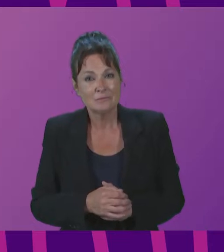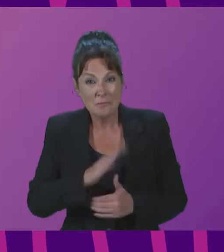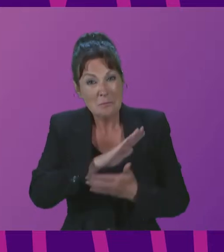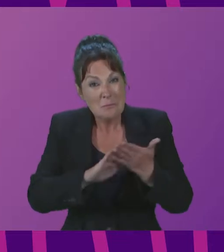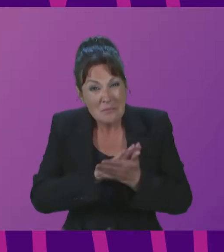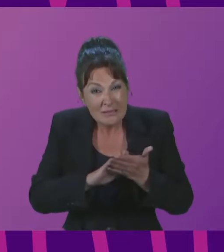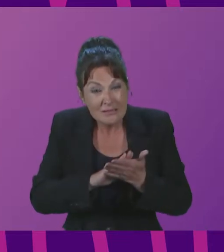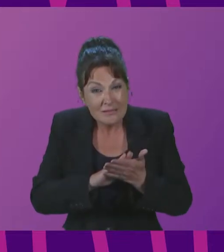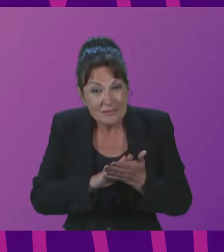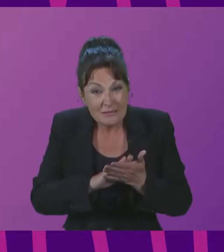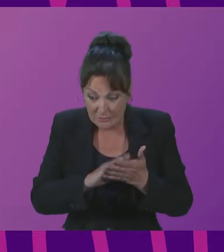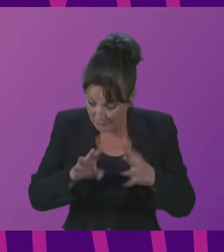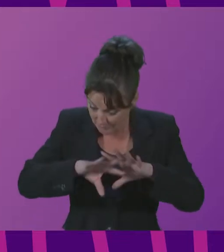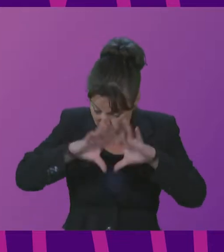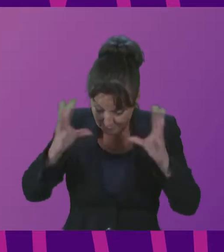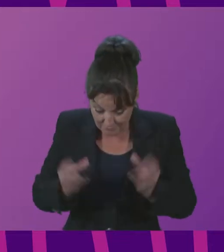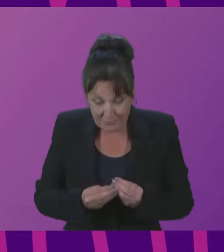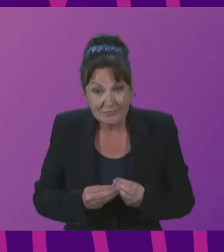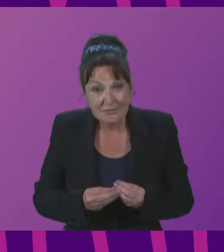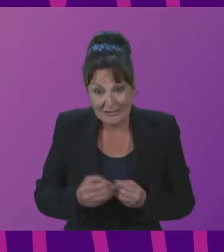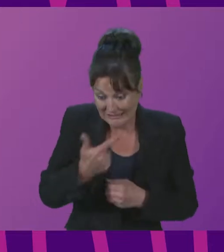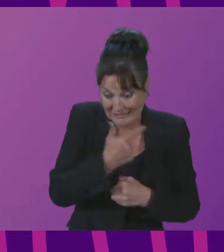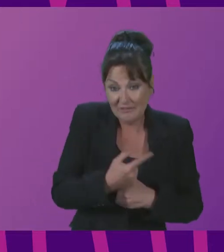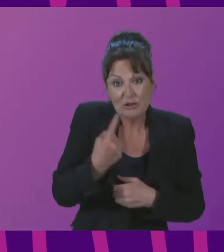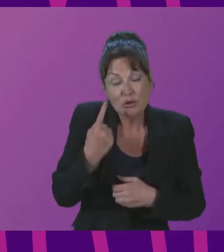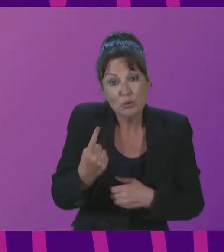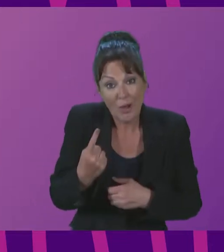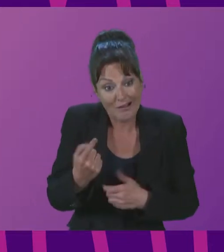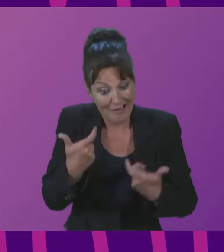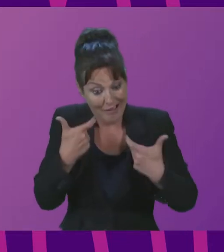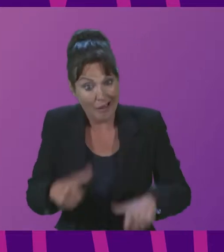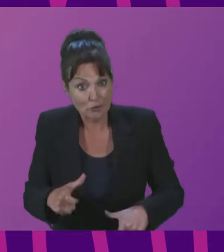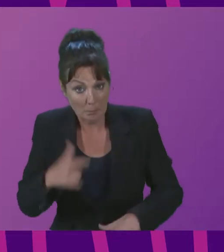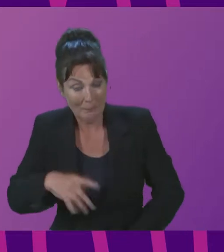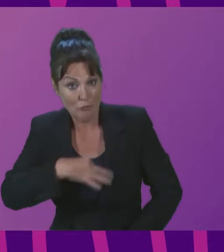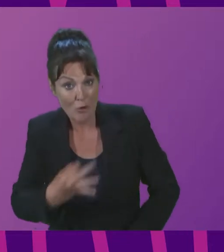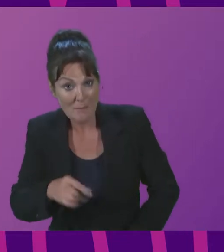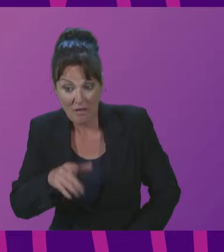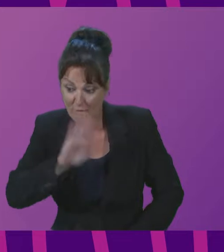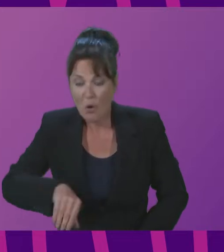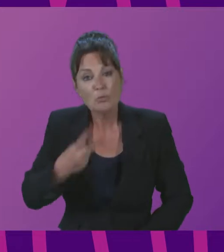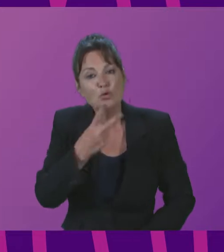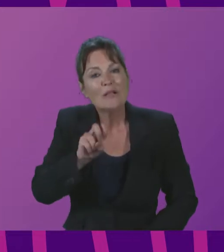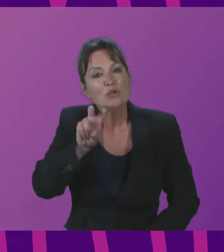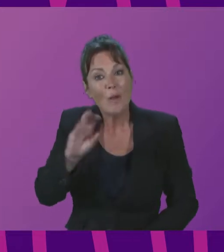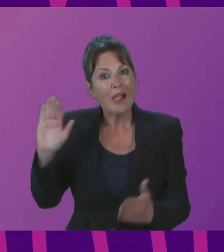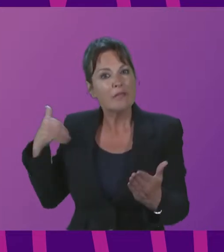71 the countries that have been represented at the summit since 2012